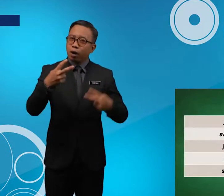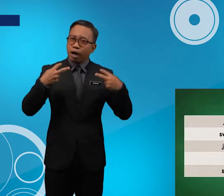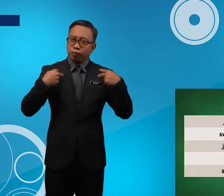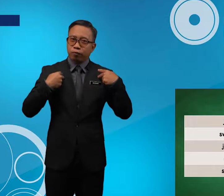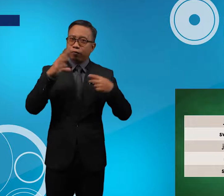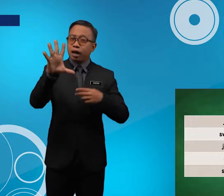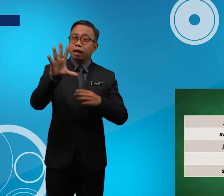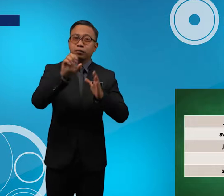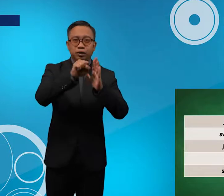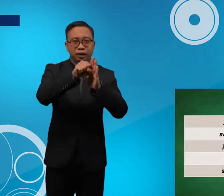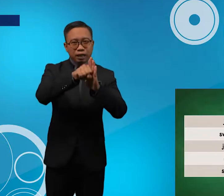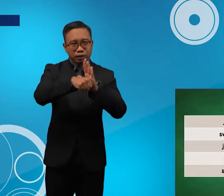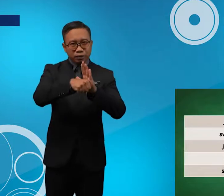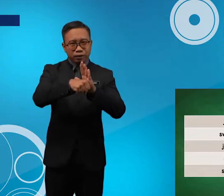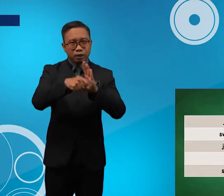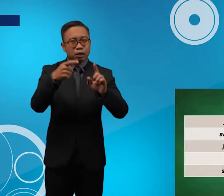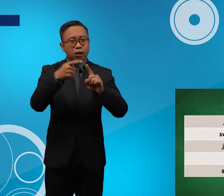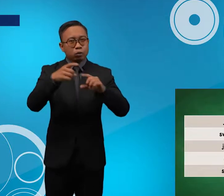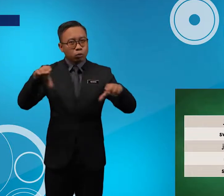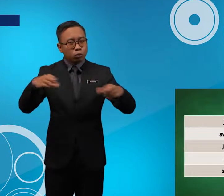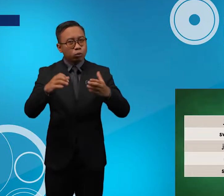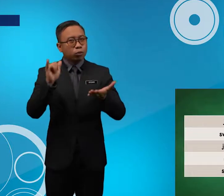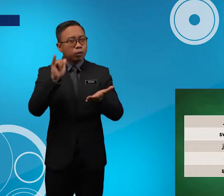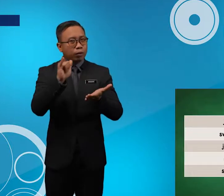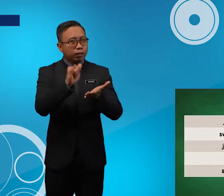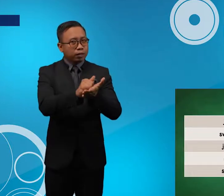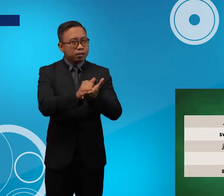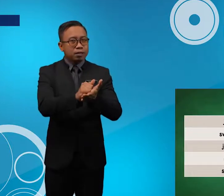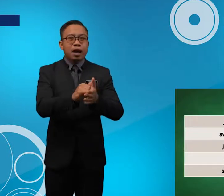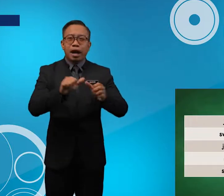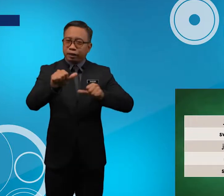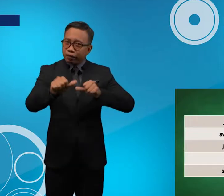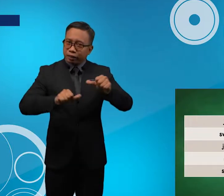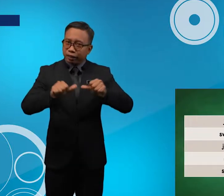Have Five Seconds To Do This Activity